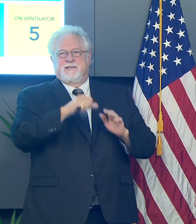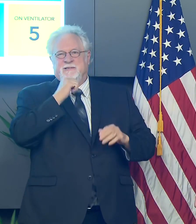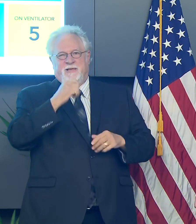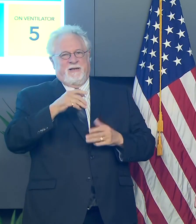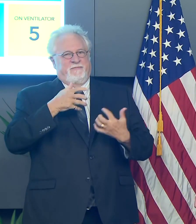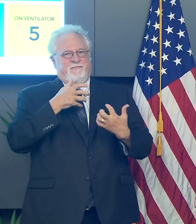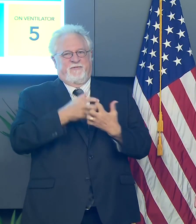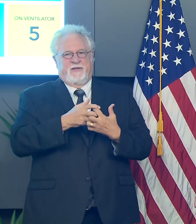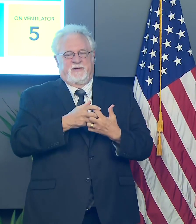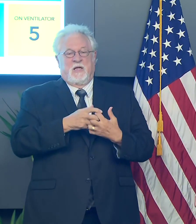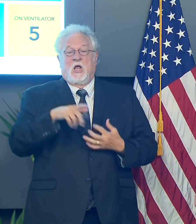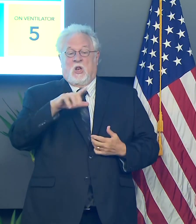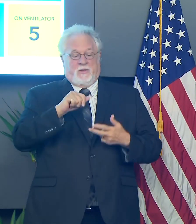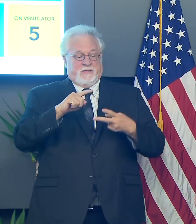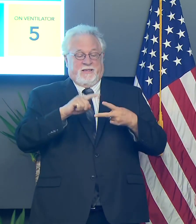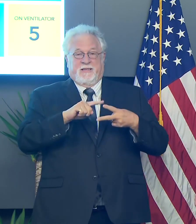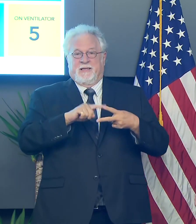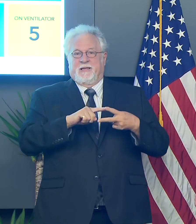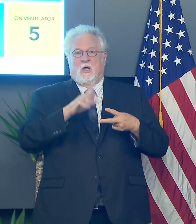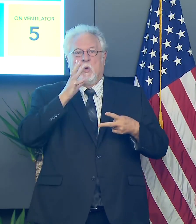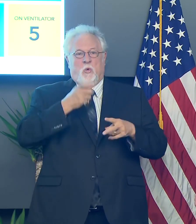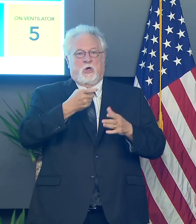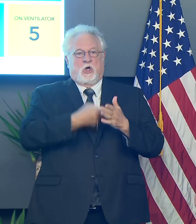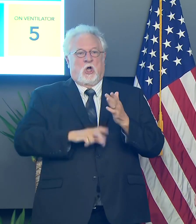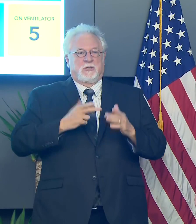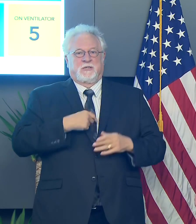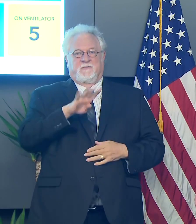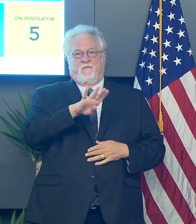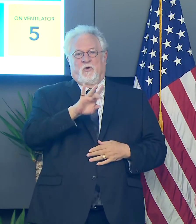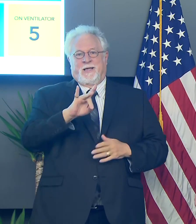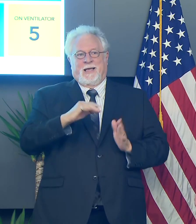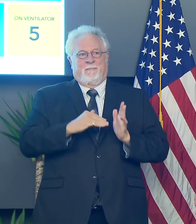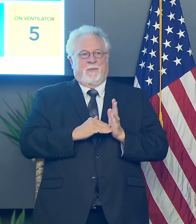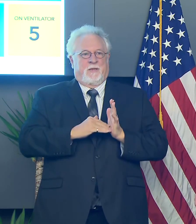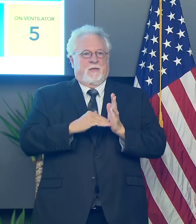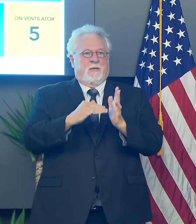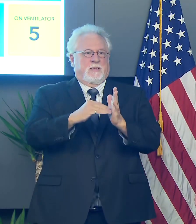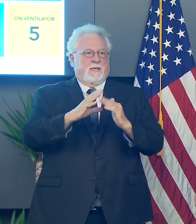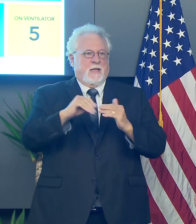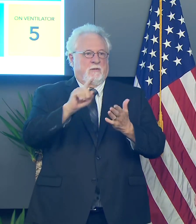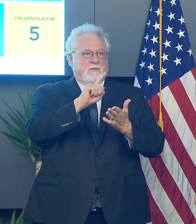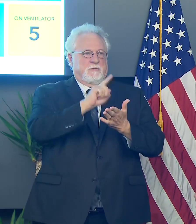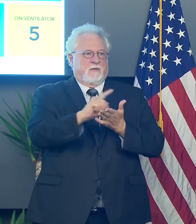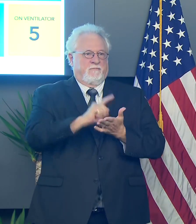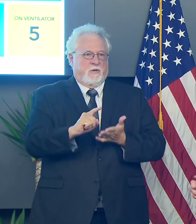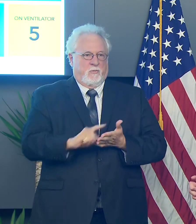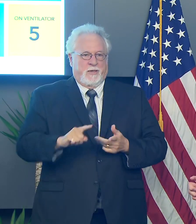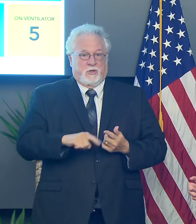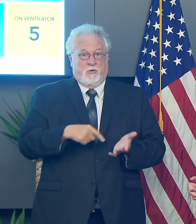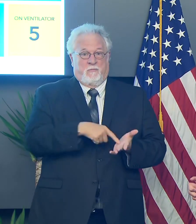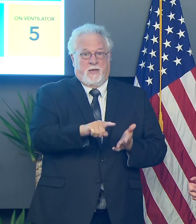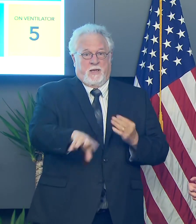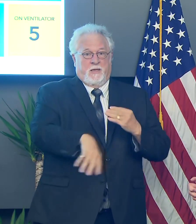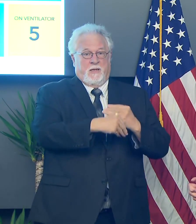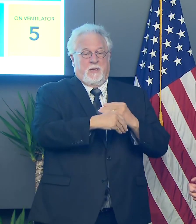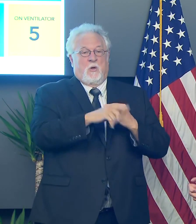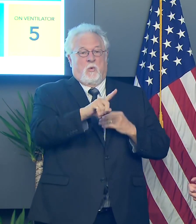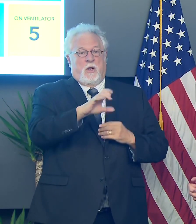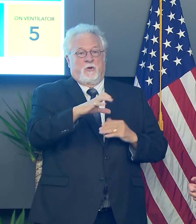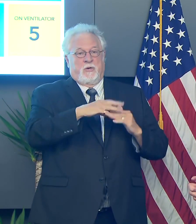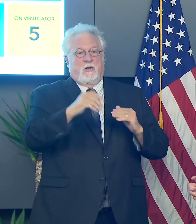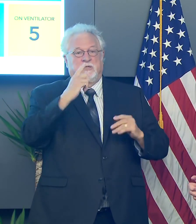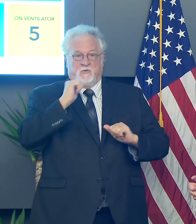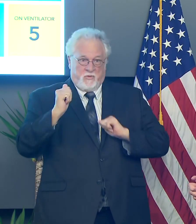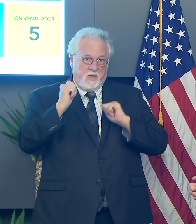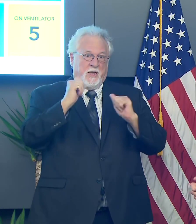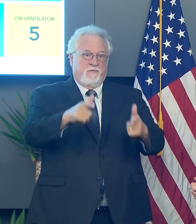In Louisiana, option one would have cost us $48 million a week, uh, to pay an additional $100 benefit to